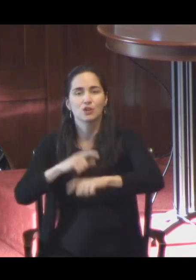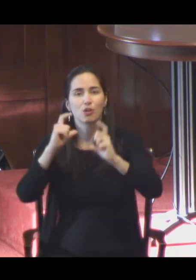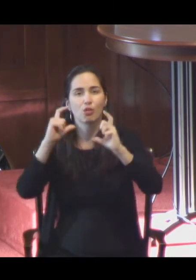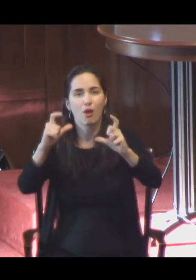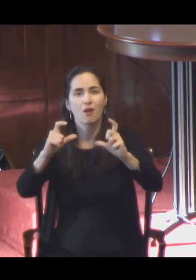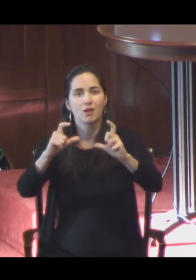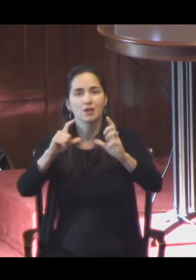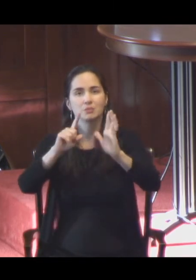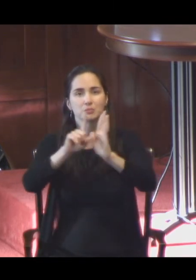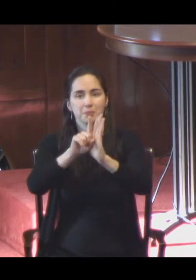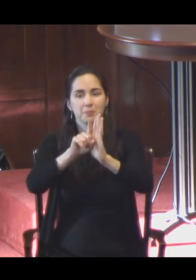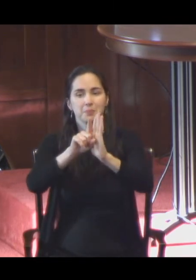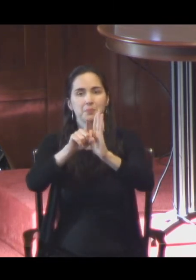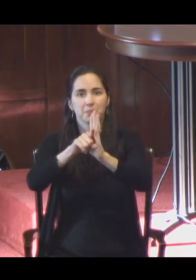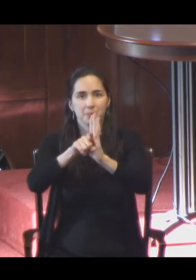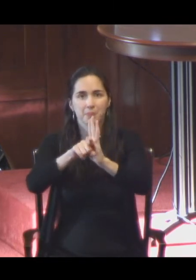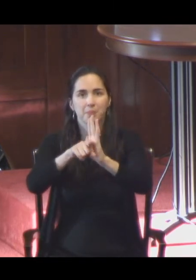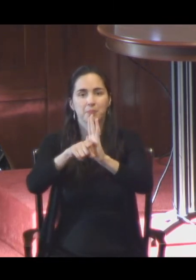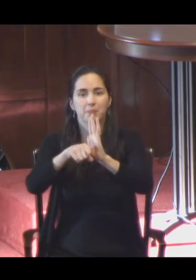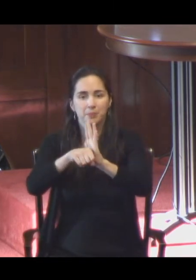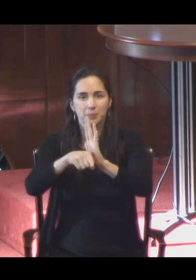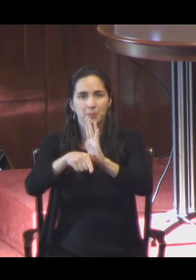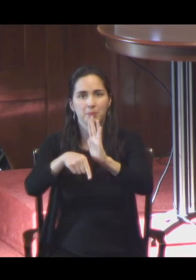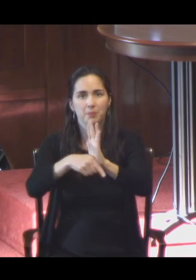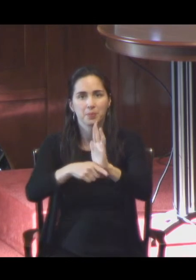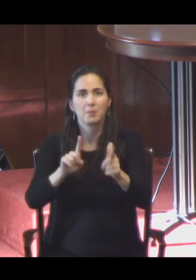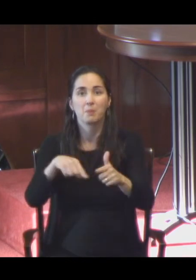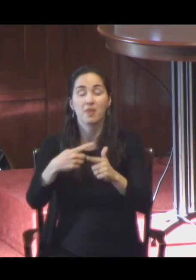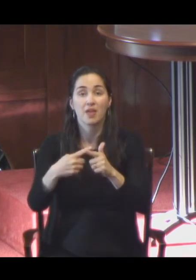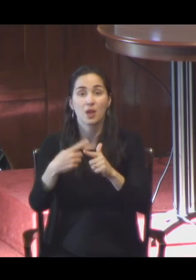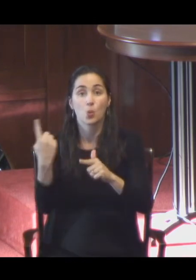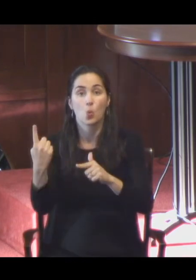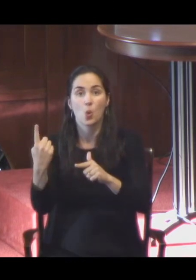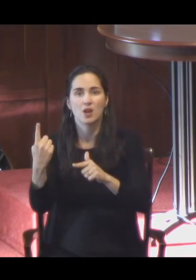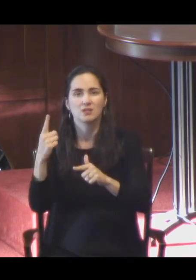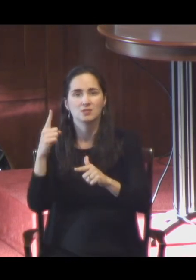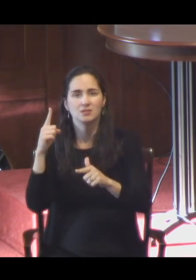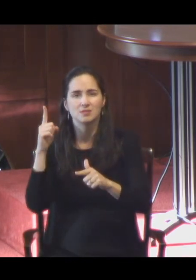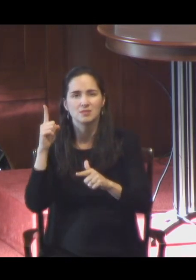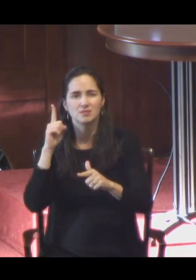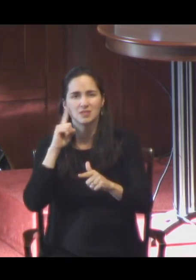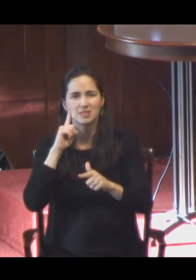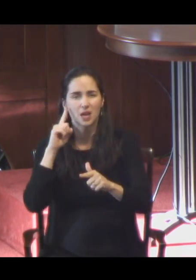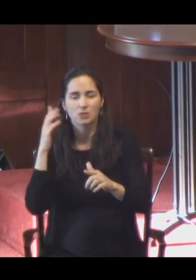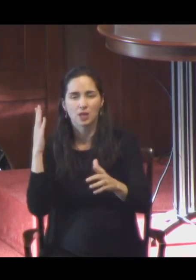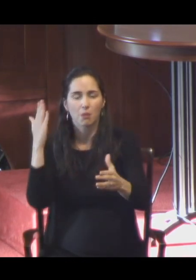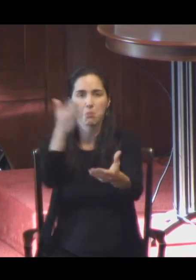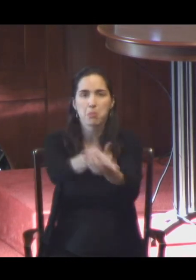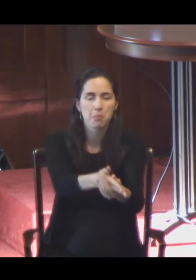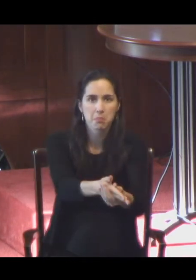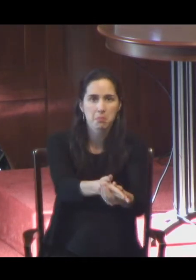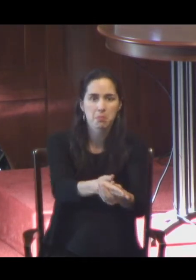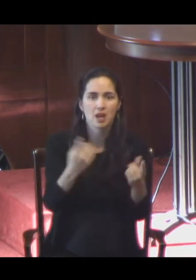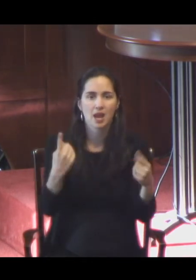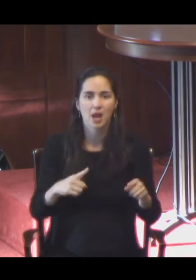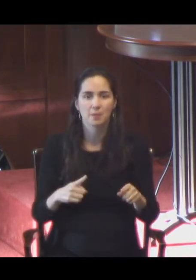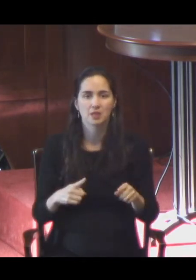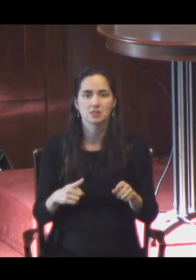comes in. It goes, and rips it apart. And this happens throughout the poem, this kind of beat that becomes